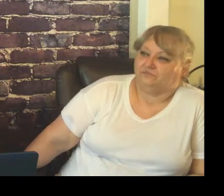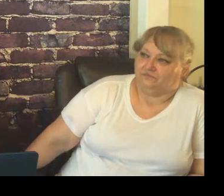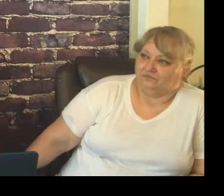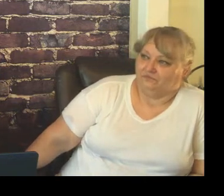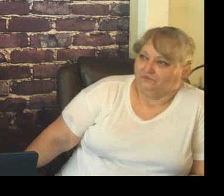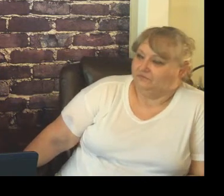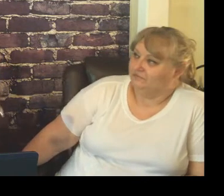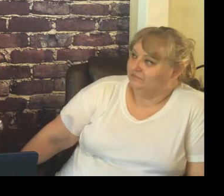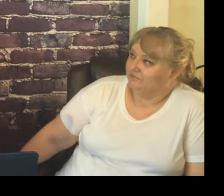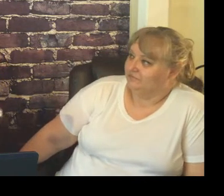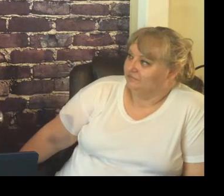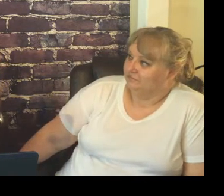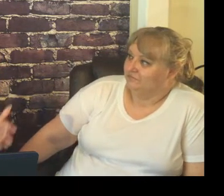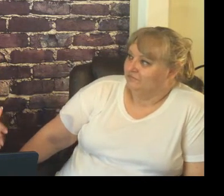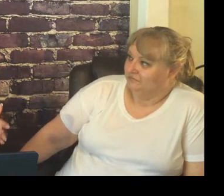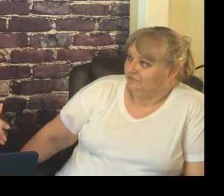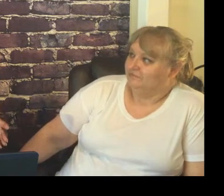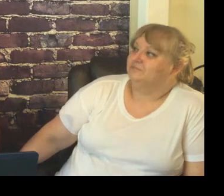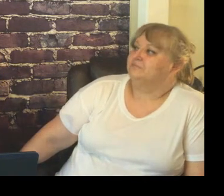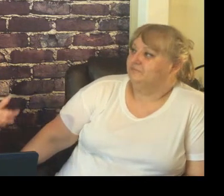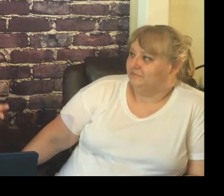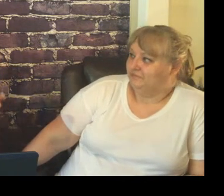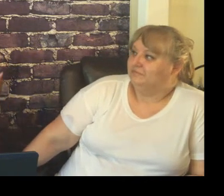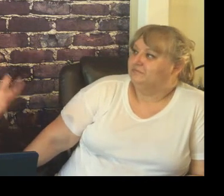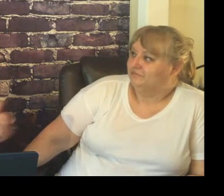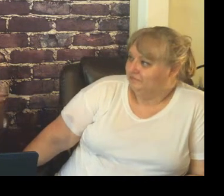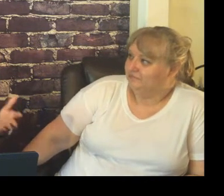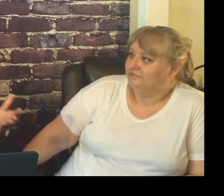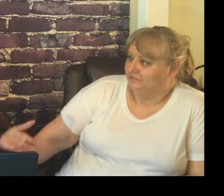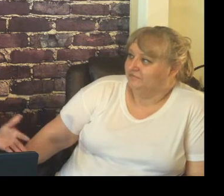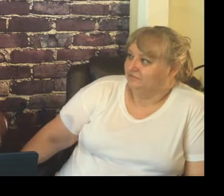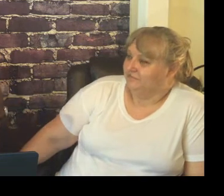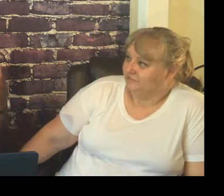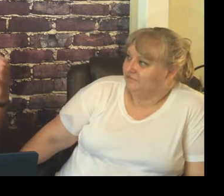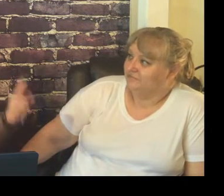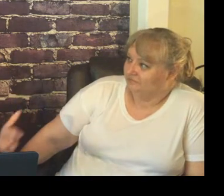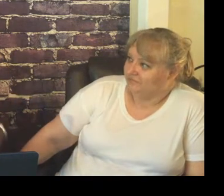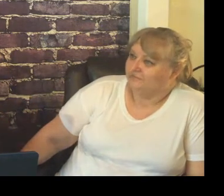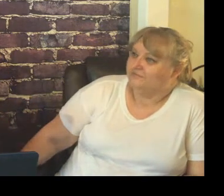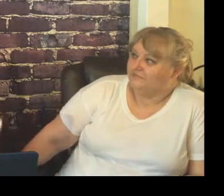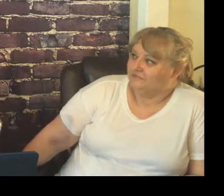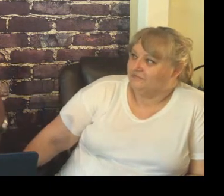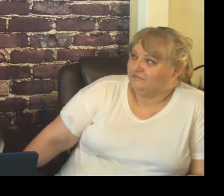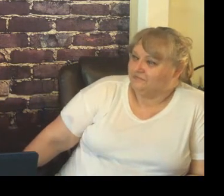even was able to get the mayor to come to talk to that class because they were so